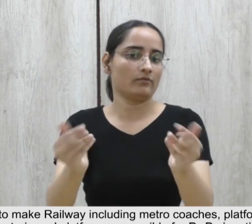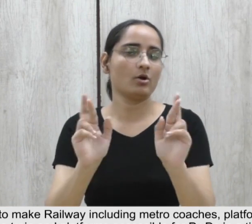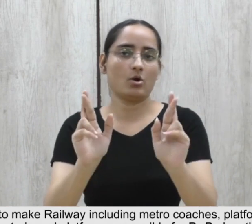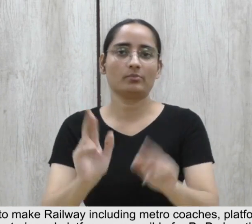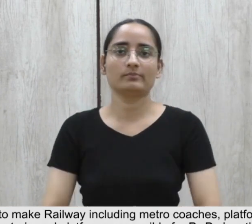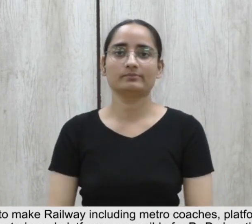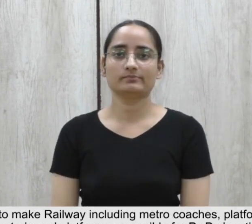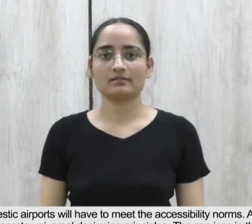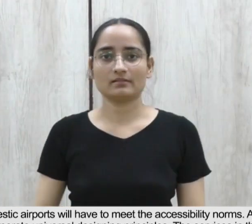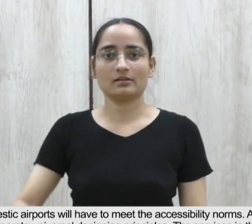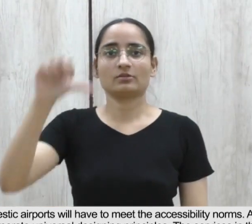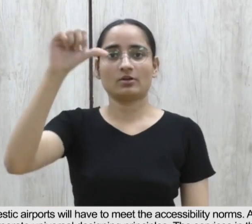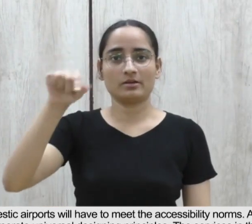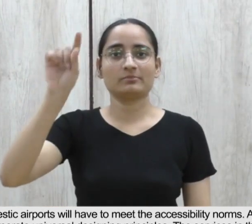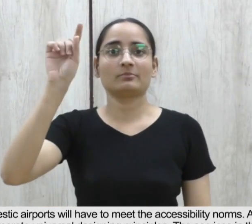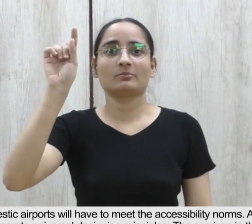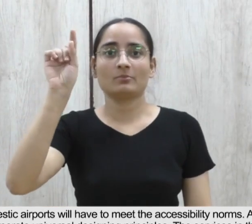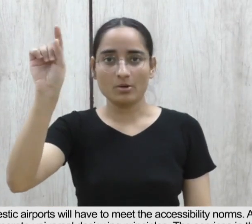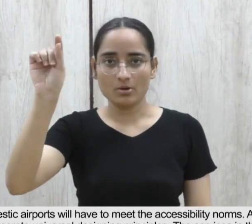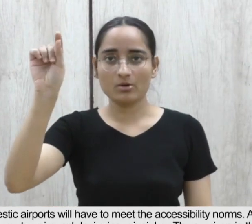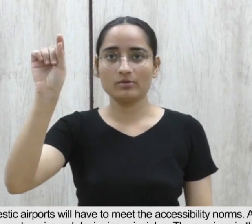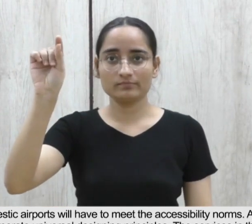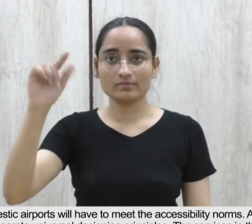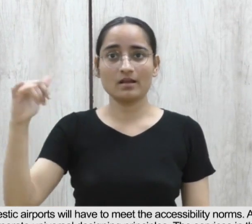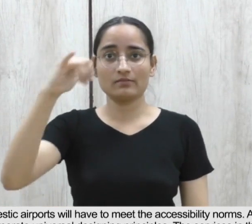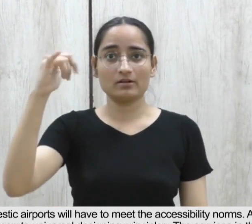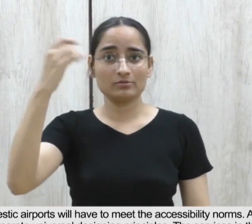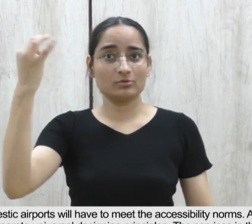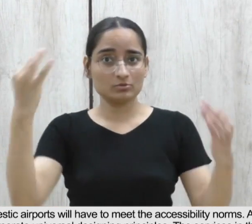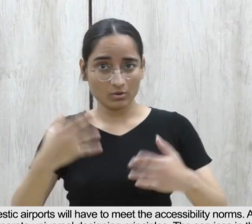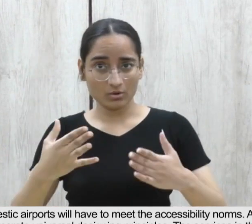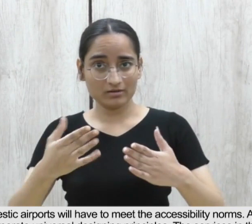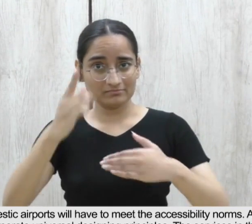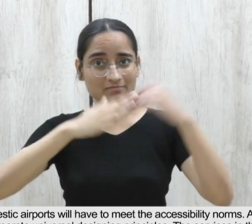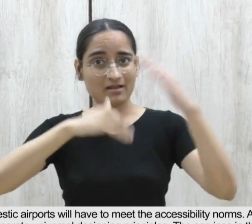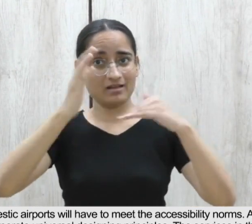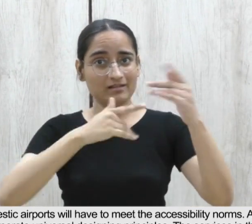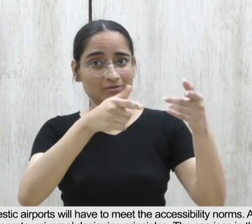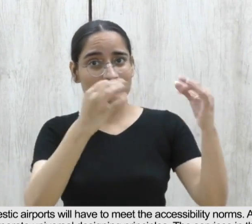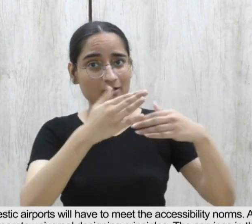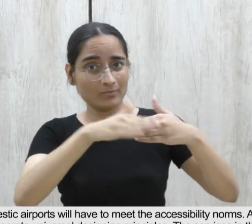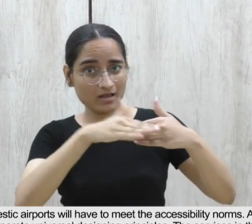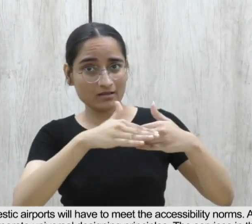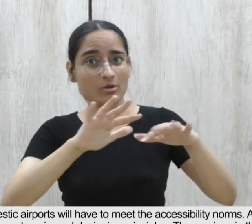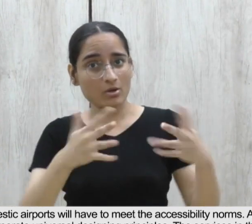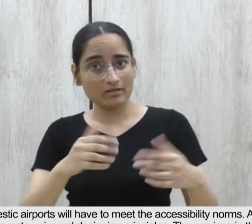manner. Seventh point, all the international or domestic